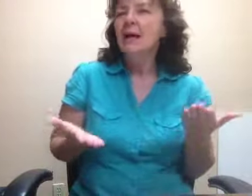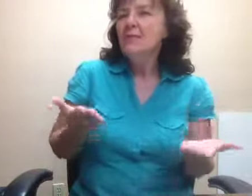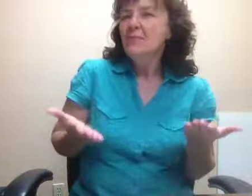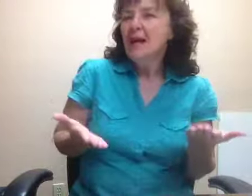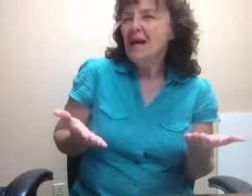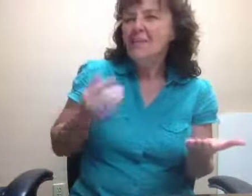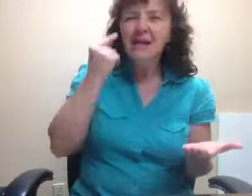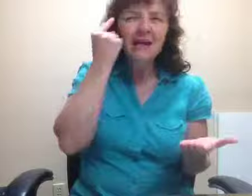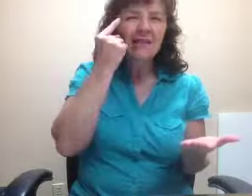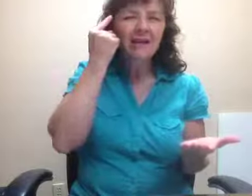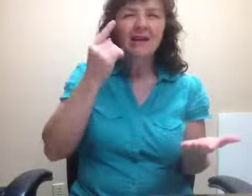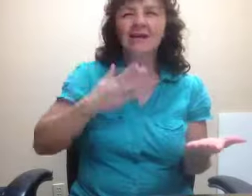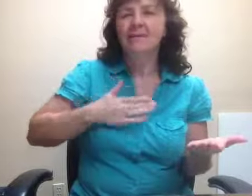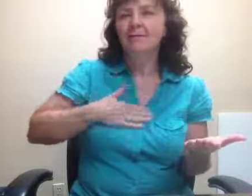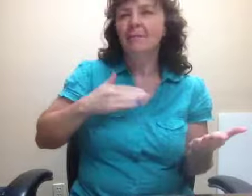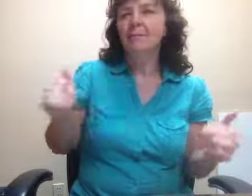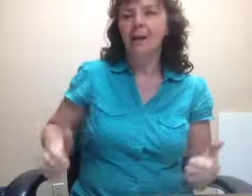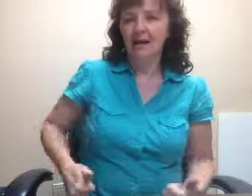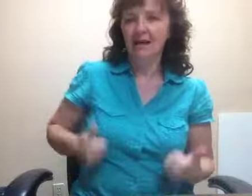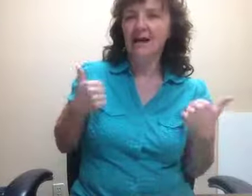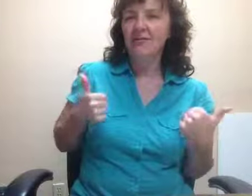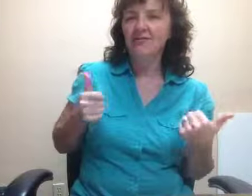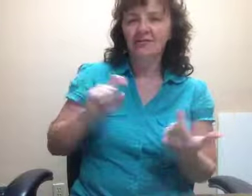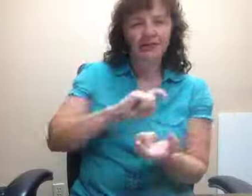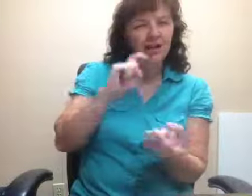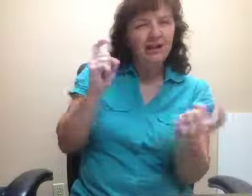Maybe think my life changed.